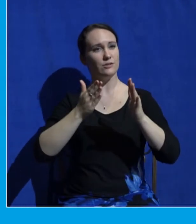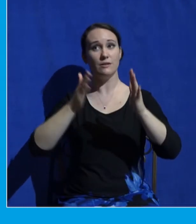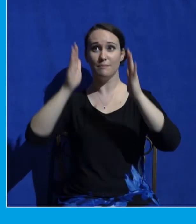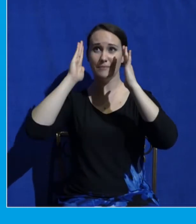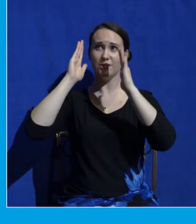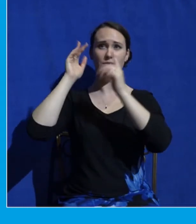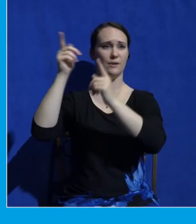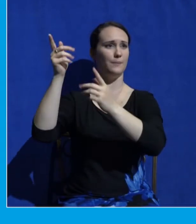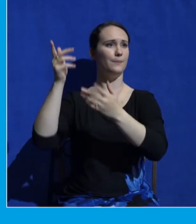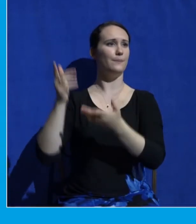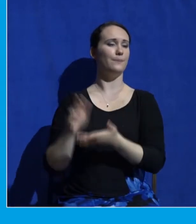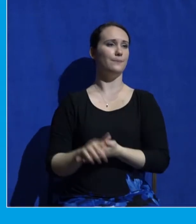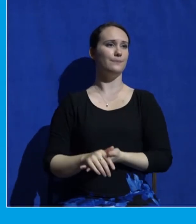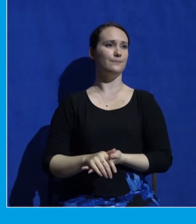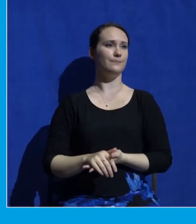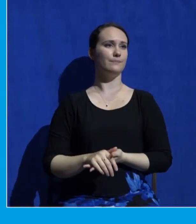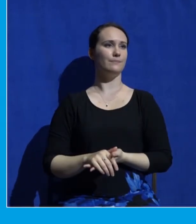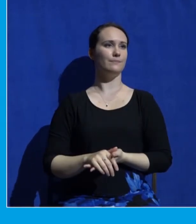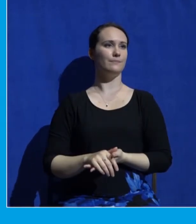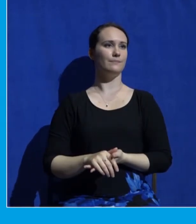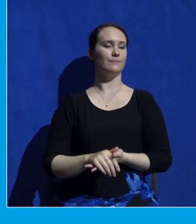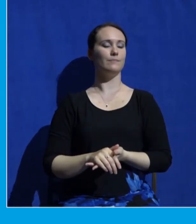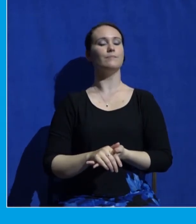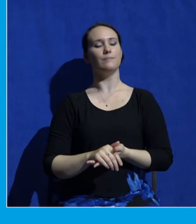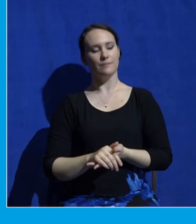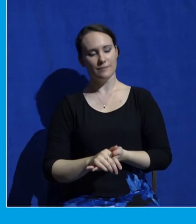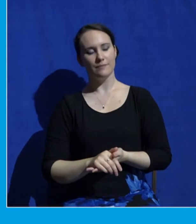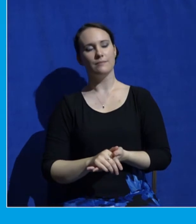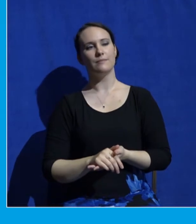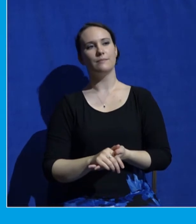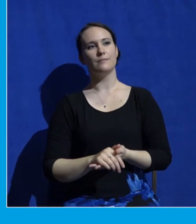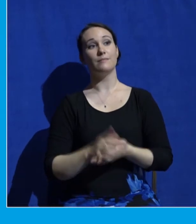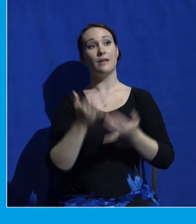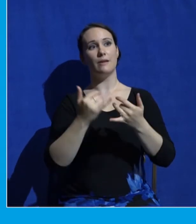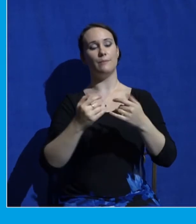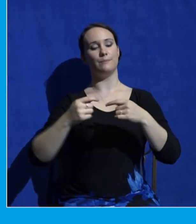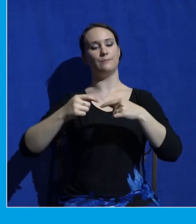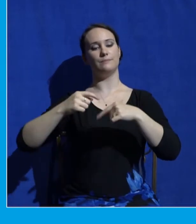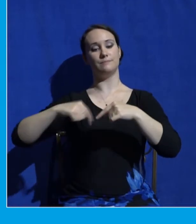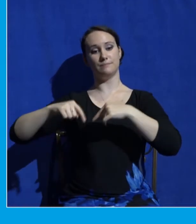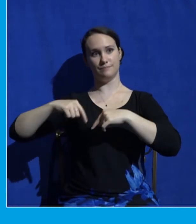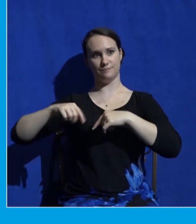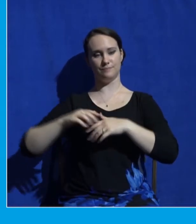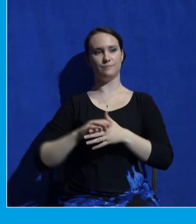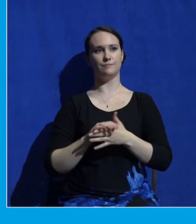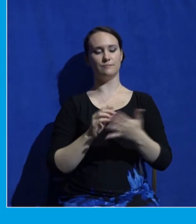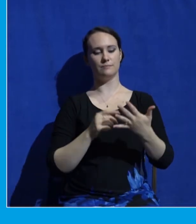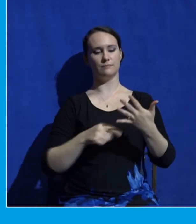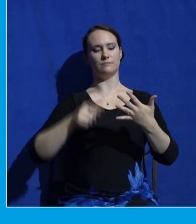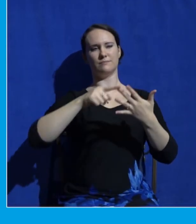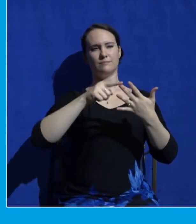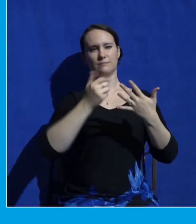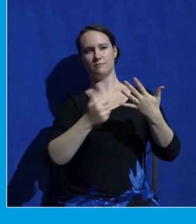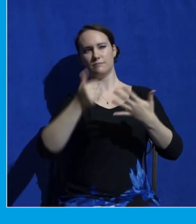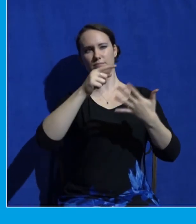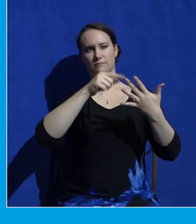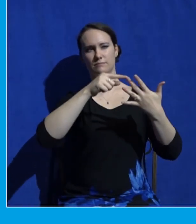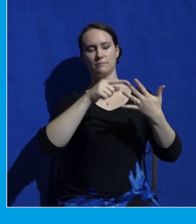Now, let's go back up for a moment to this next picture of Jesus. Remember, in Mark chapter 9, verse 4,